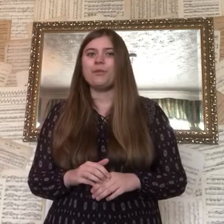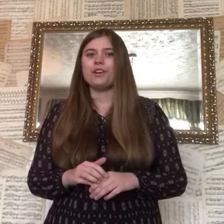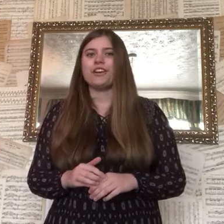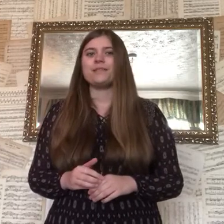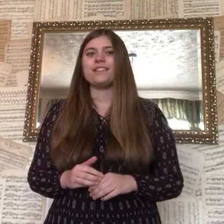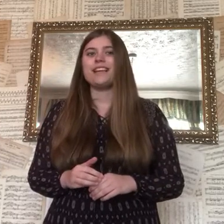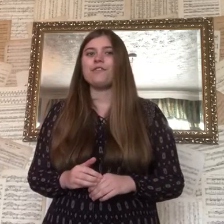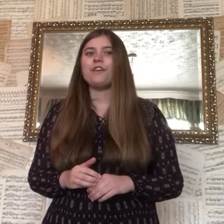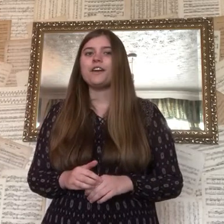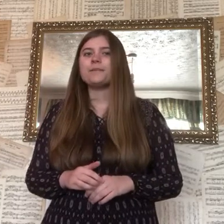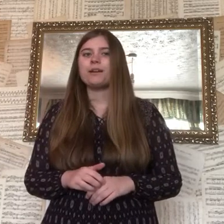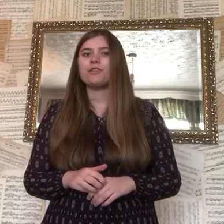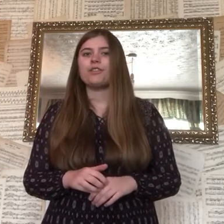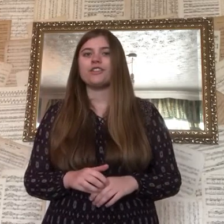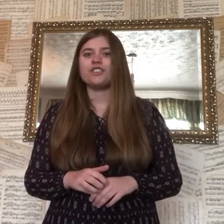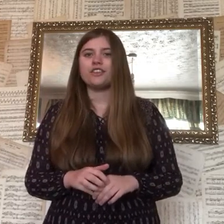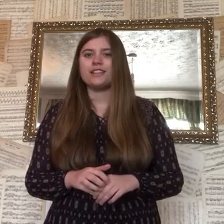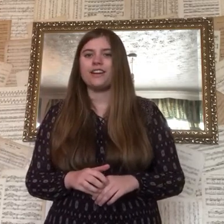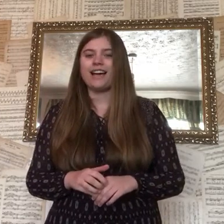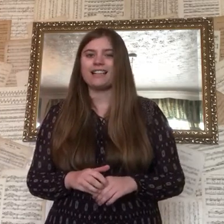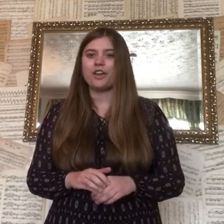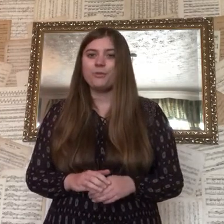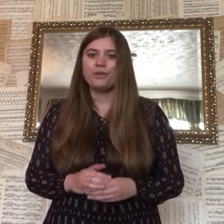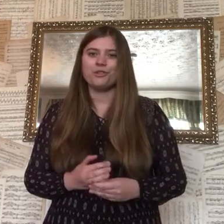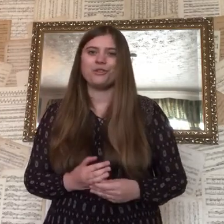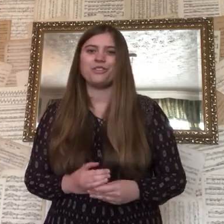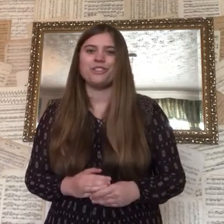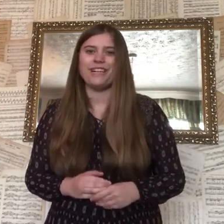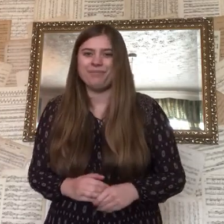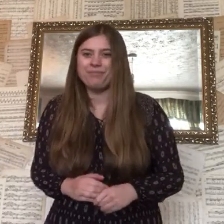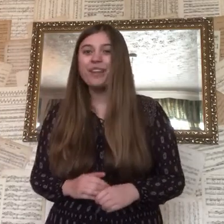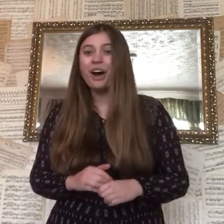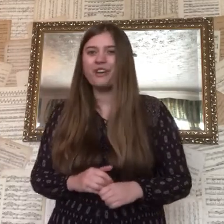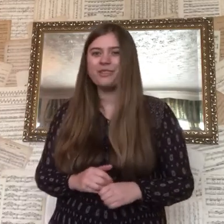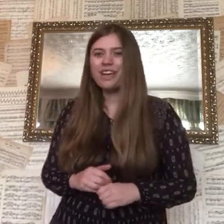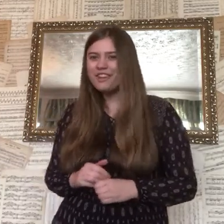we are going to sing five speckled frogs using our hands. I hope you can all join in. Off we go!